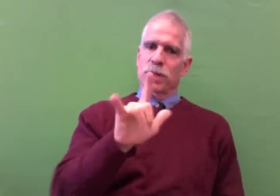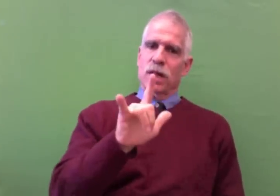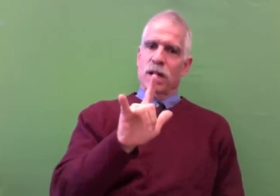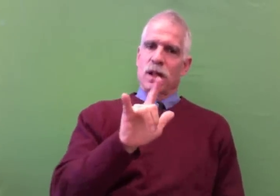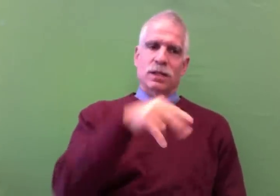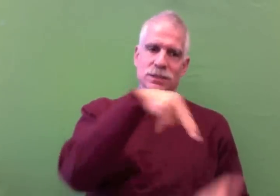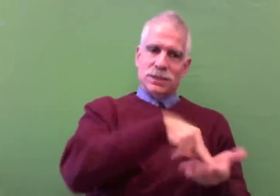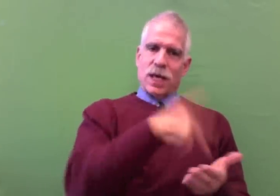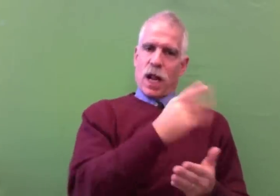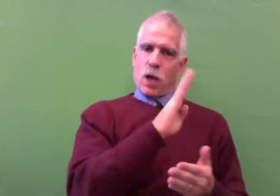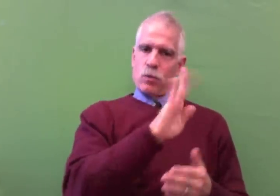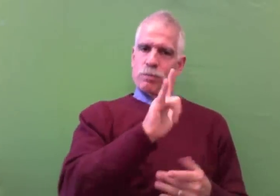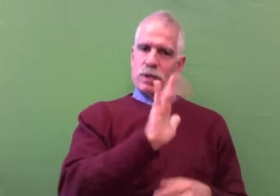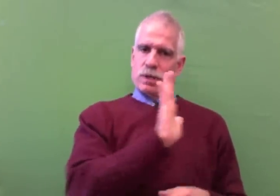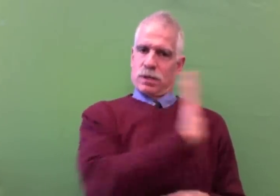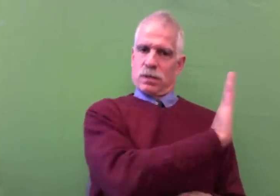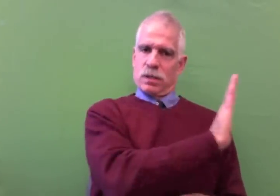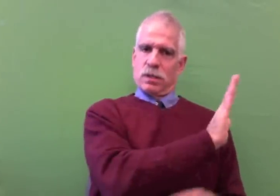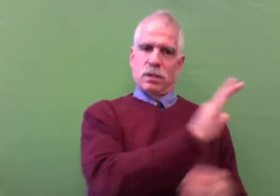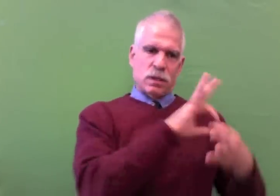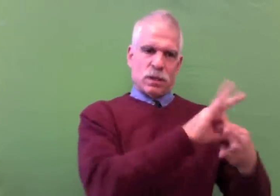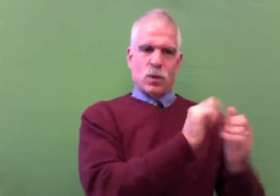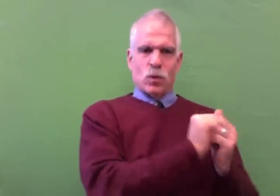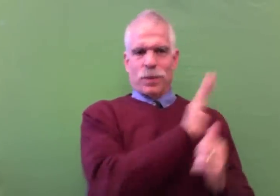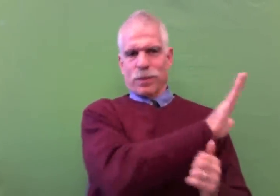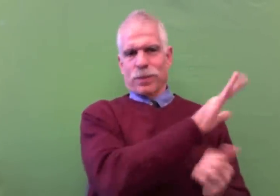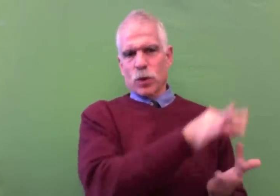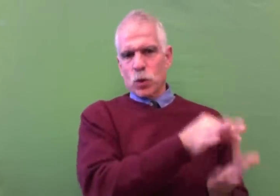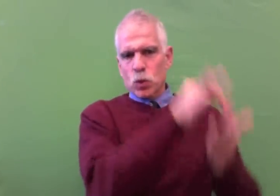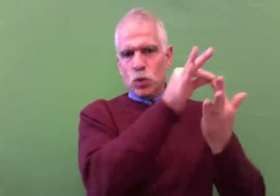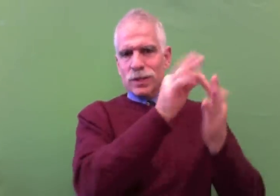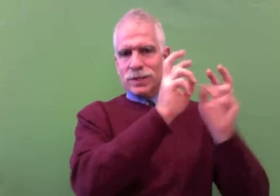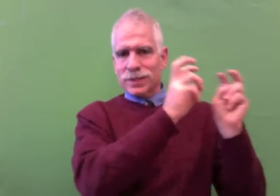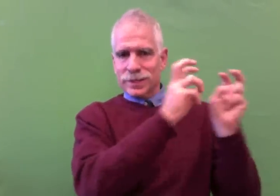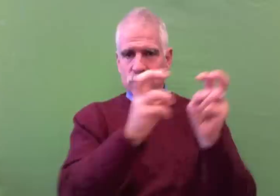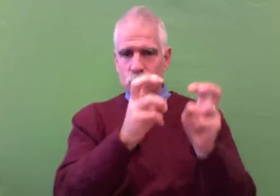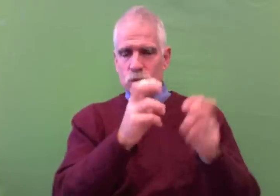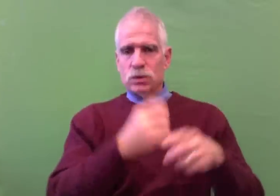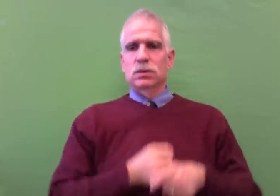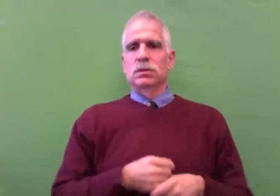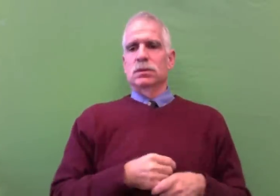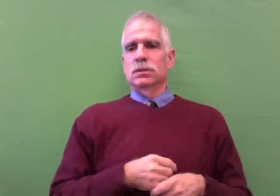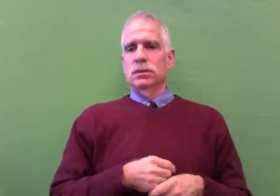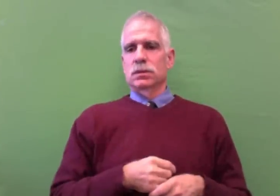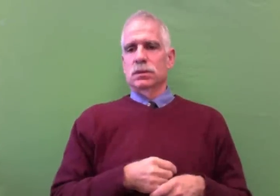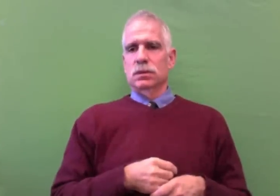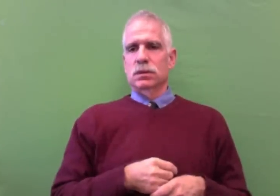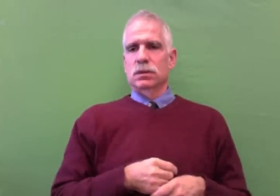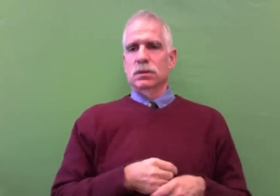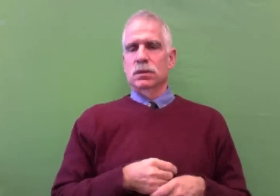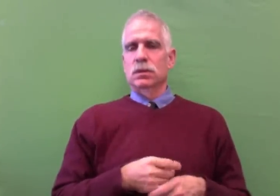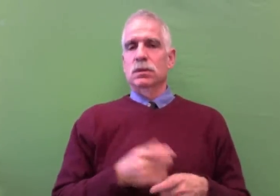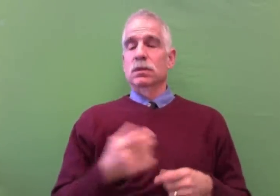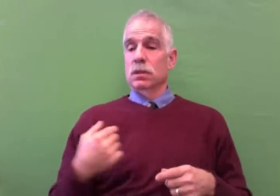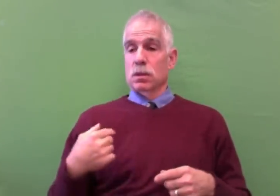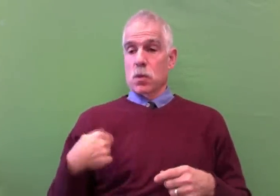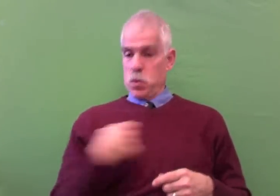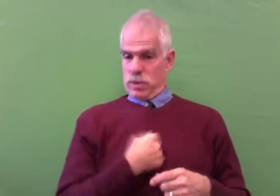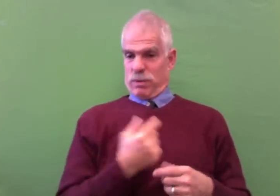The blind community students will also have their own bill connected to the unique issues facing blind and visually impaired students.